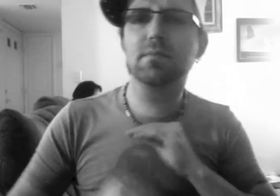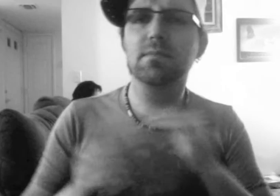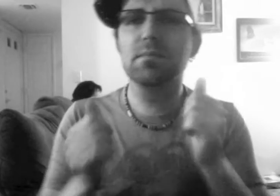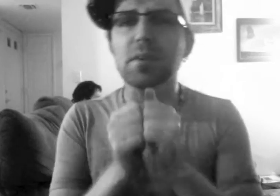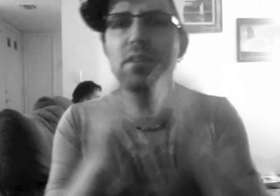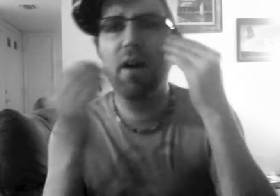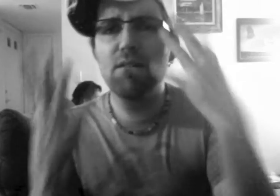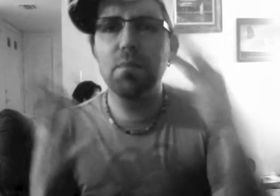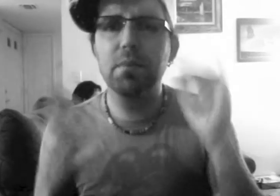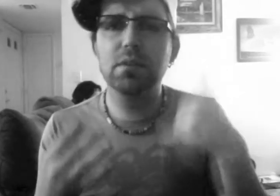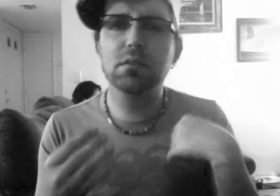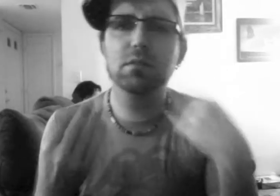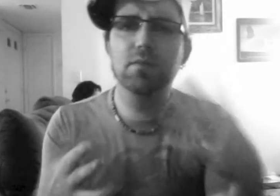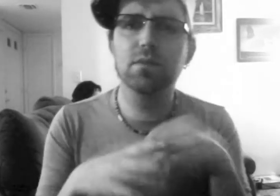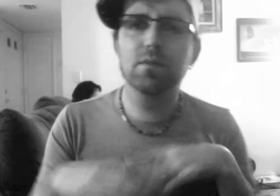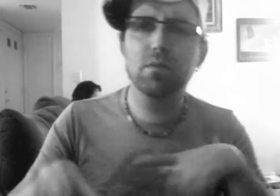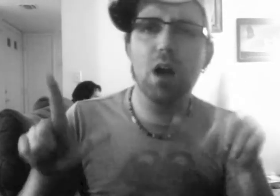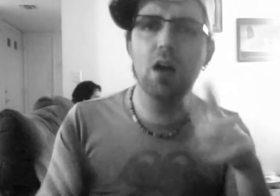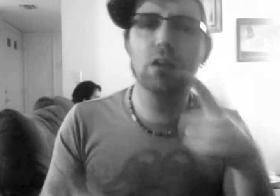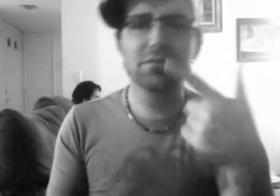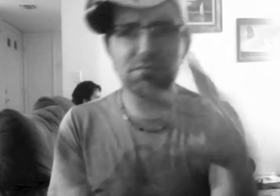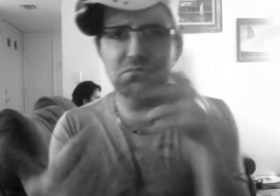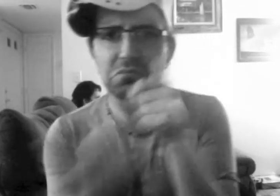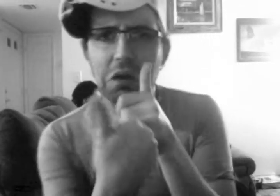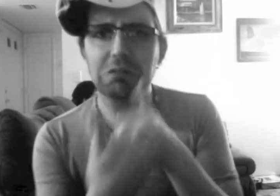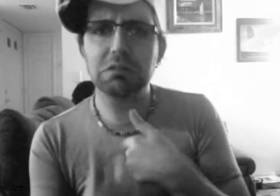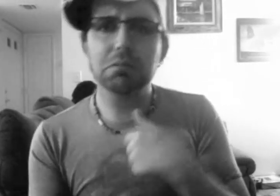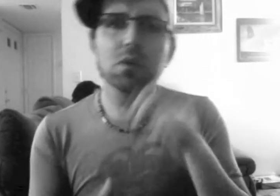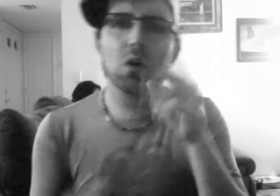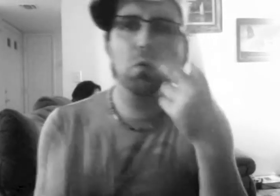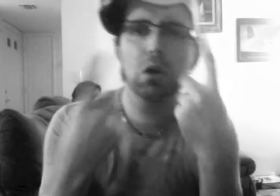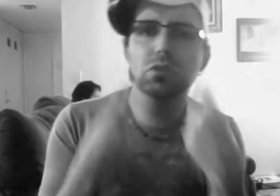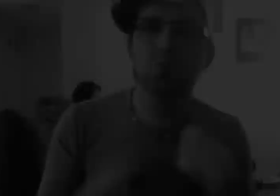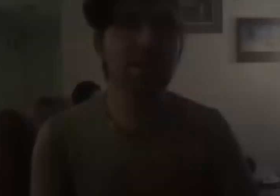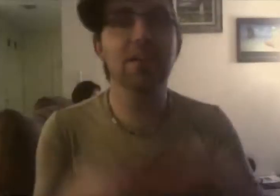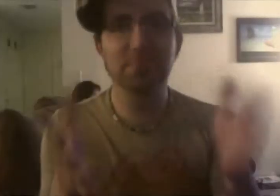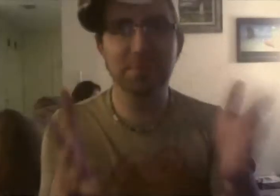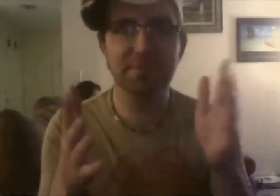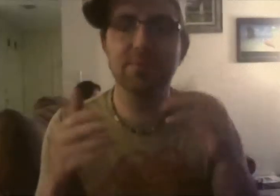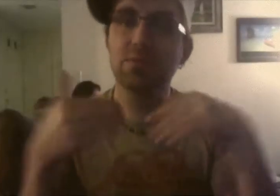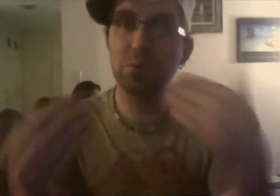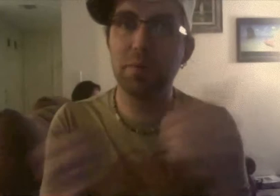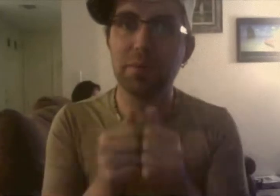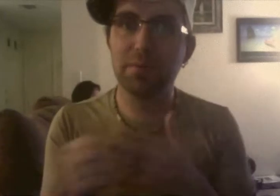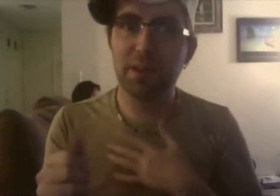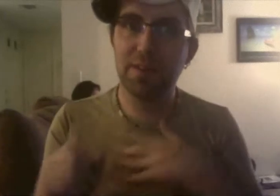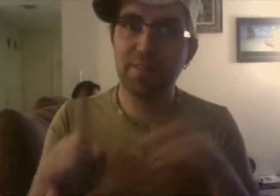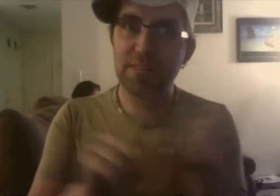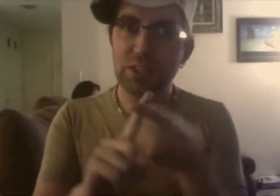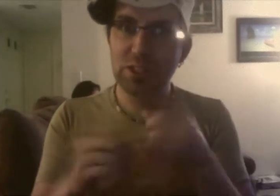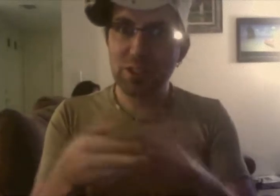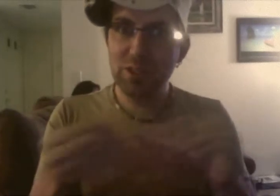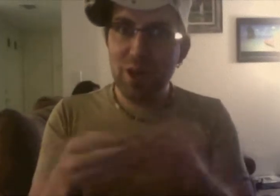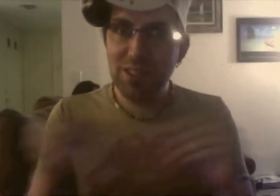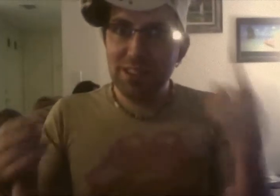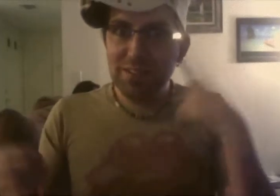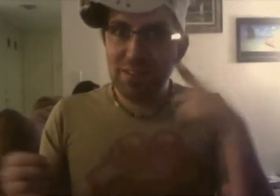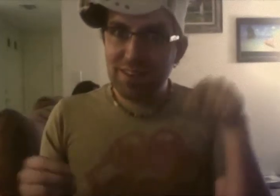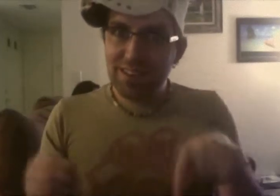You and me in Midtown. Look at them. For a customer, can check out Mavlin on any screen with